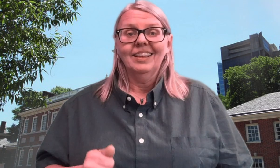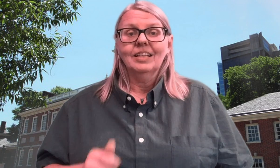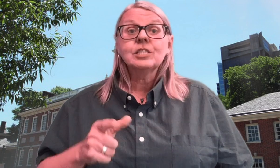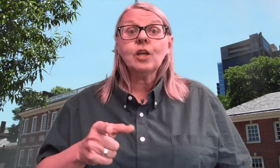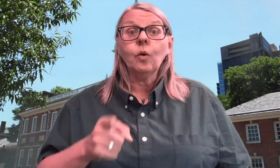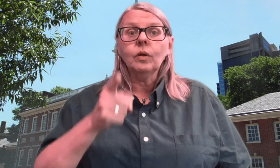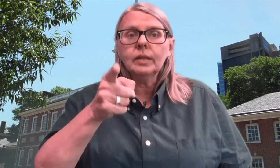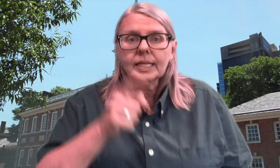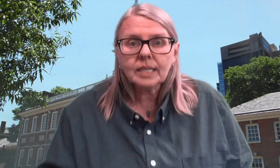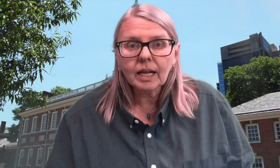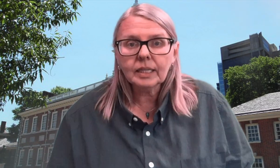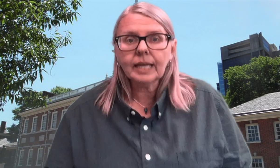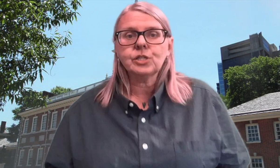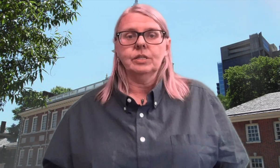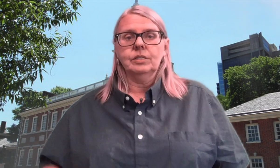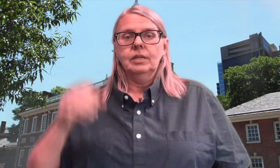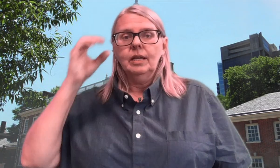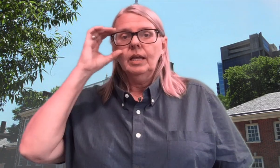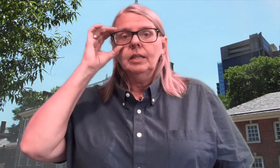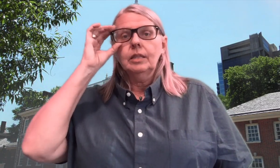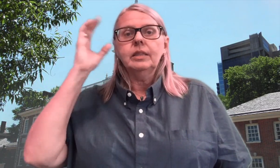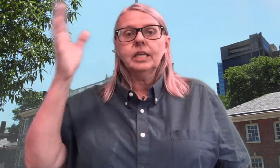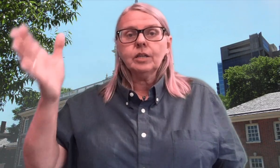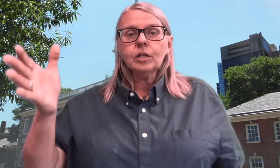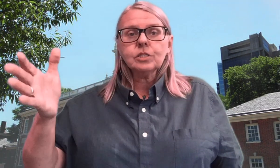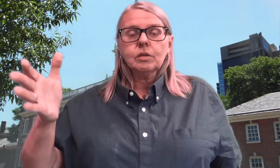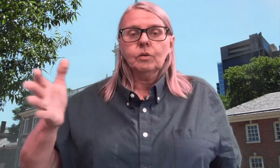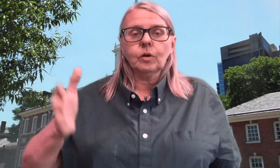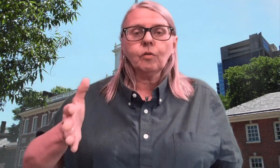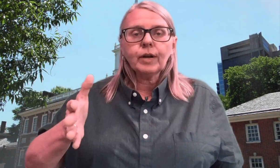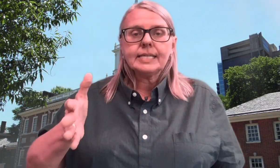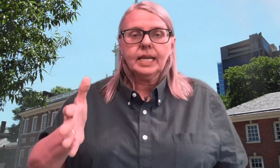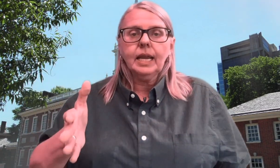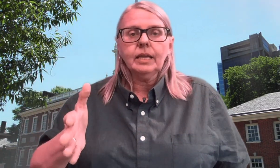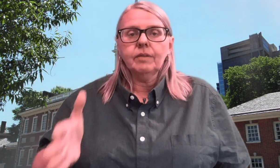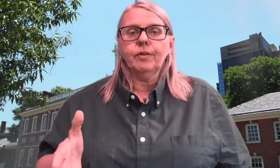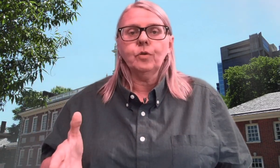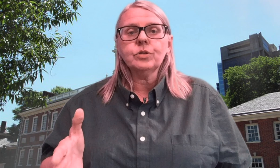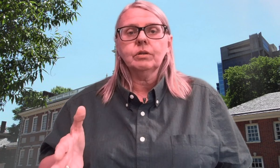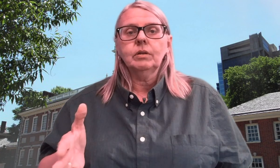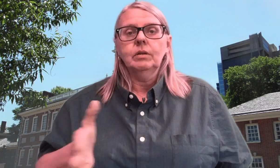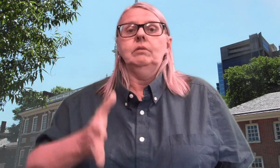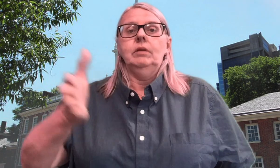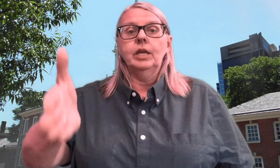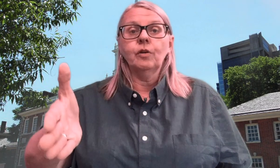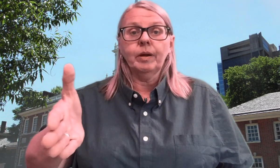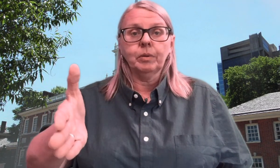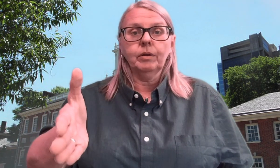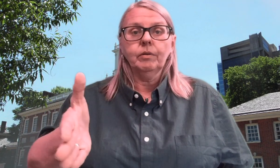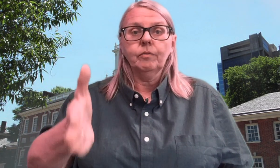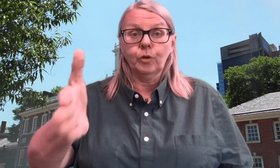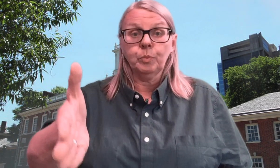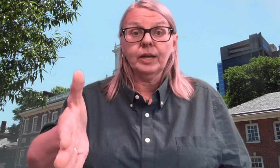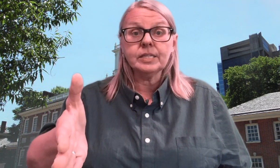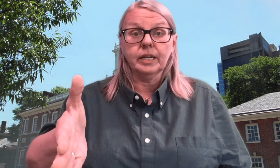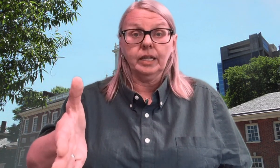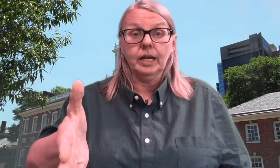So let's talk elections. The adults who are over 18 can vote in November for the president of the United